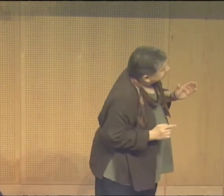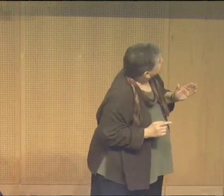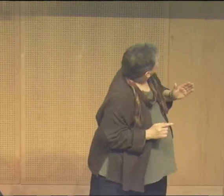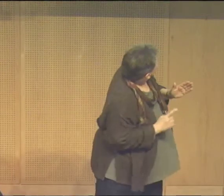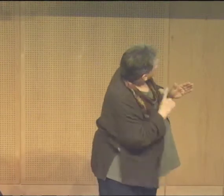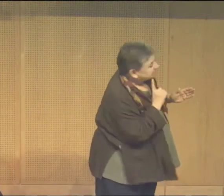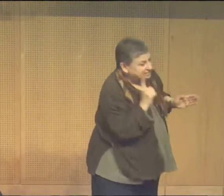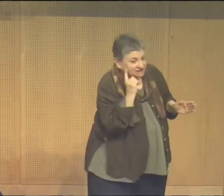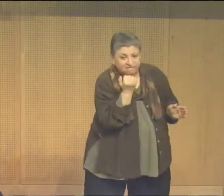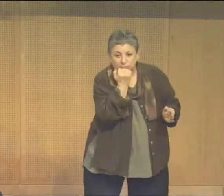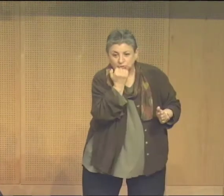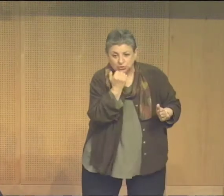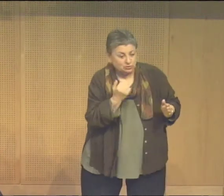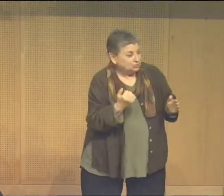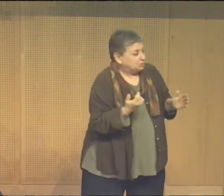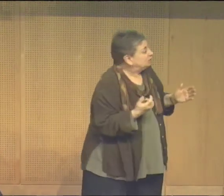Deaf mute. Deaf mute. Yep.